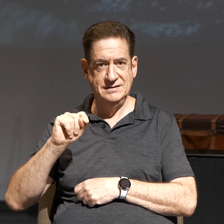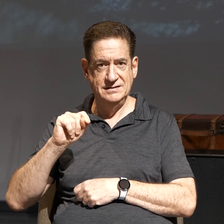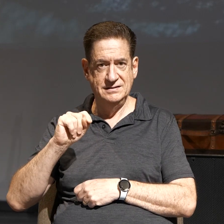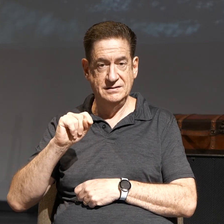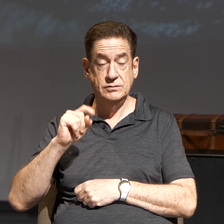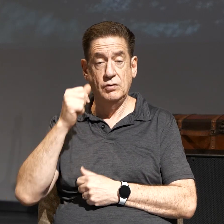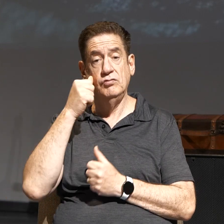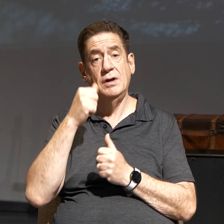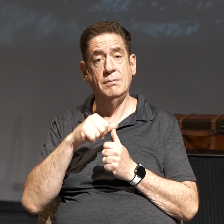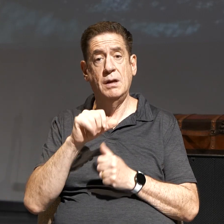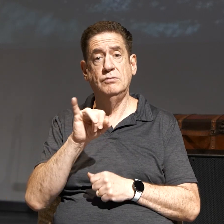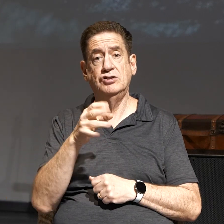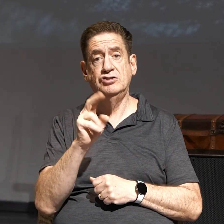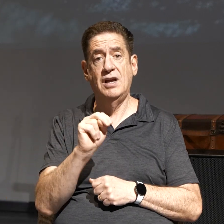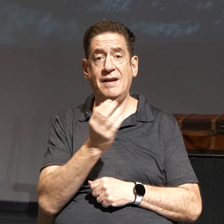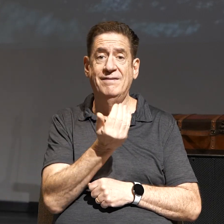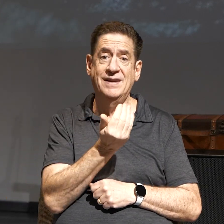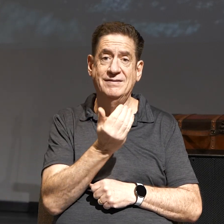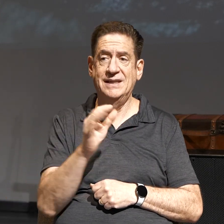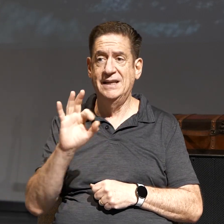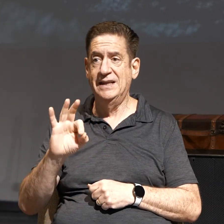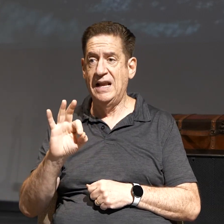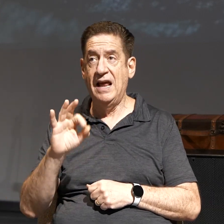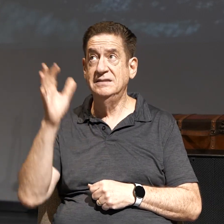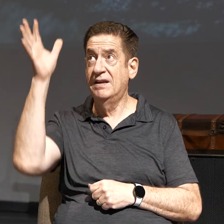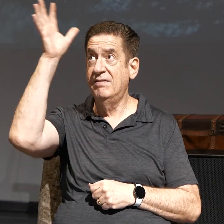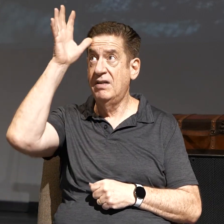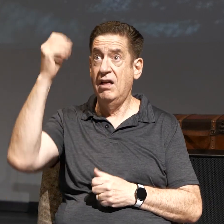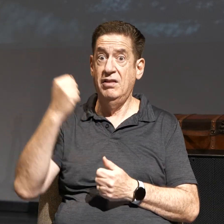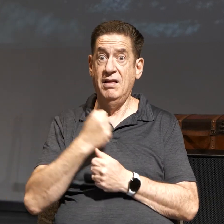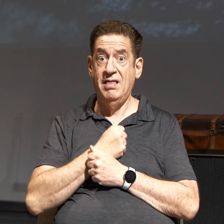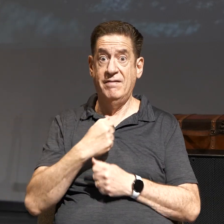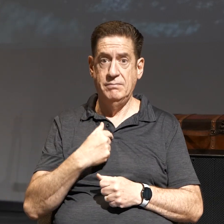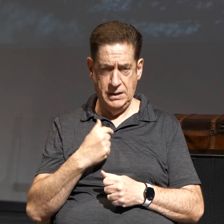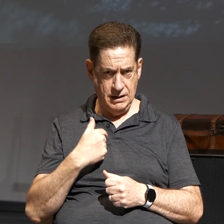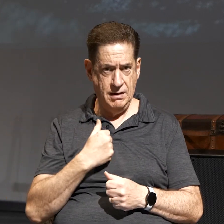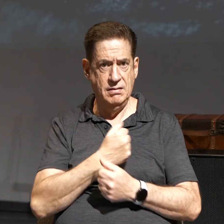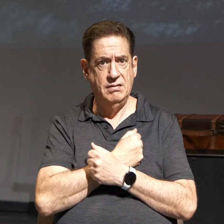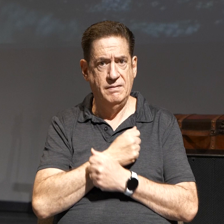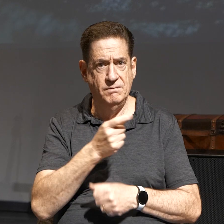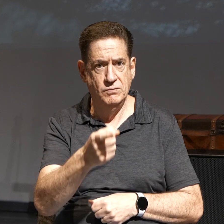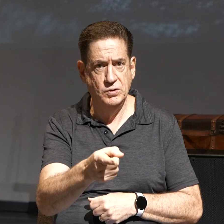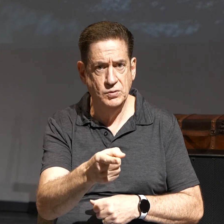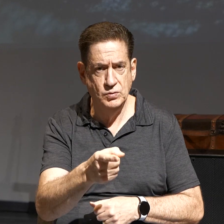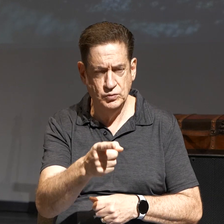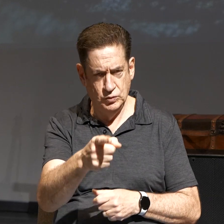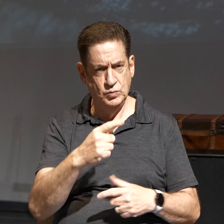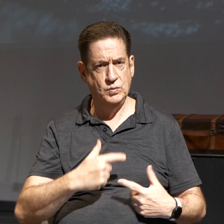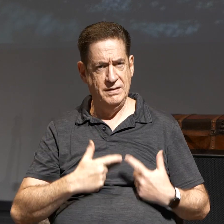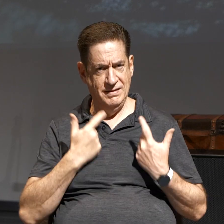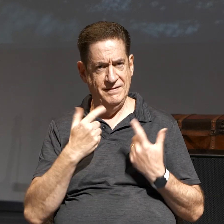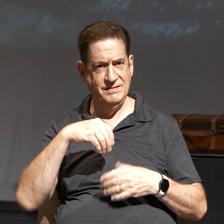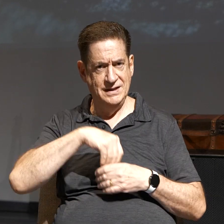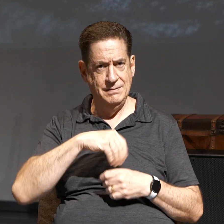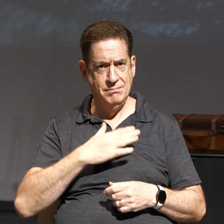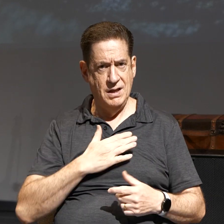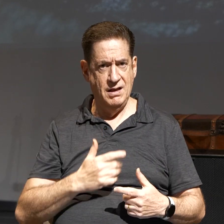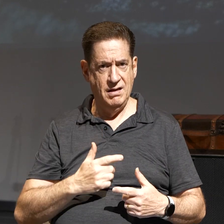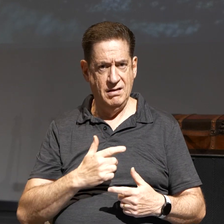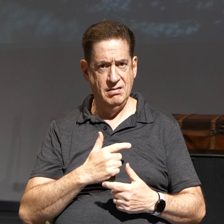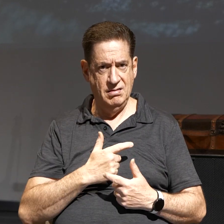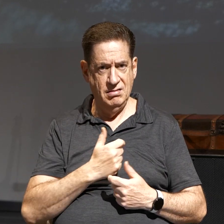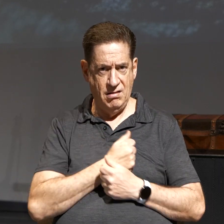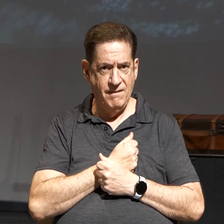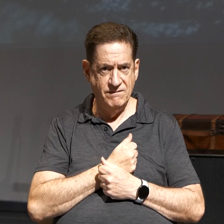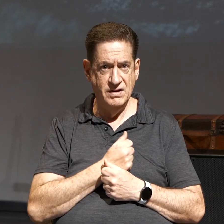So remember John 15, 9, As the Father has loved Me, so have I loved you. Abide in My love. So Lord, teach me how to